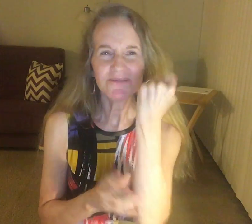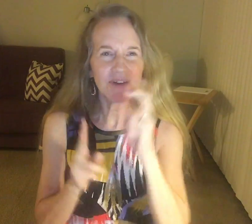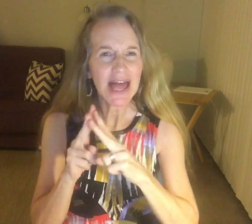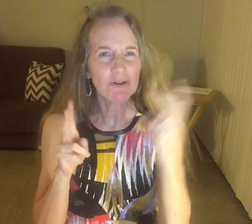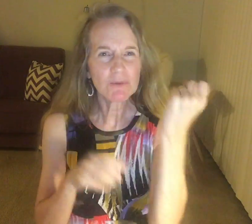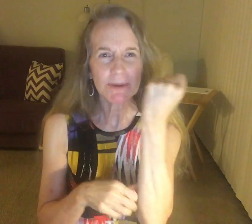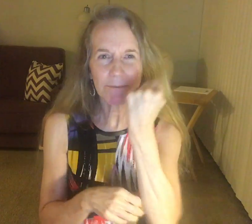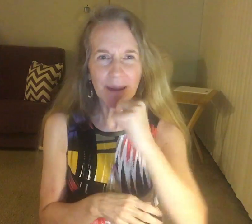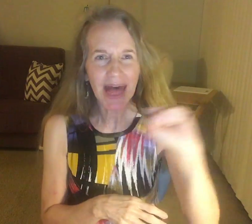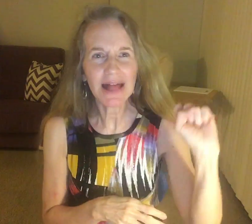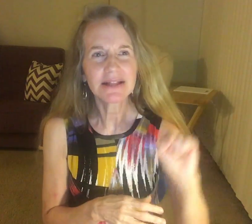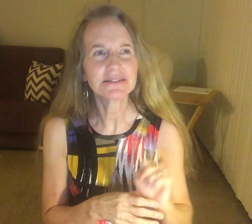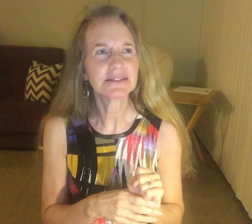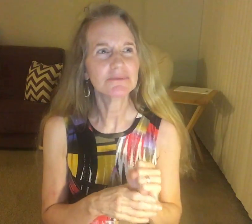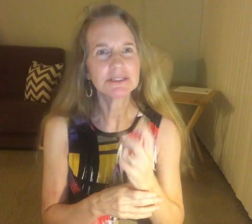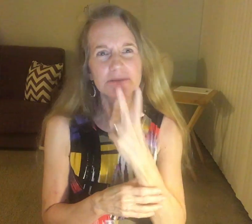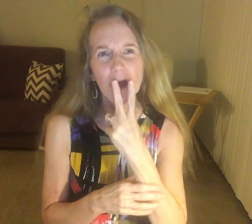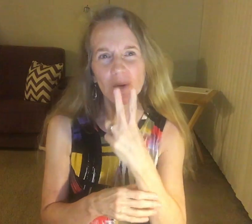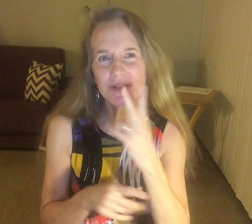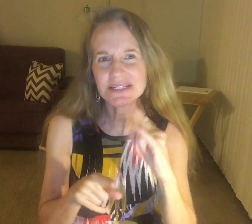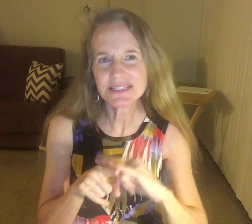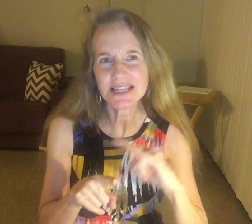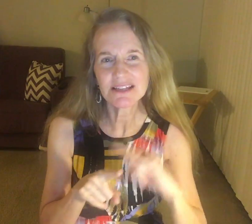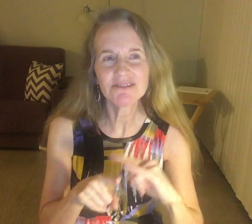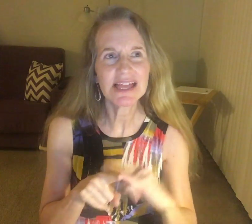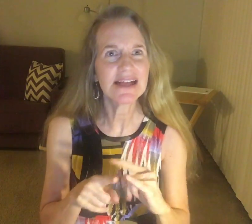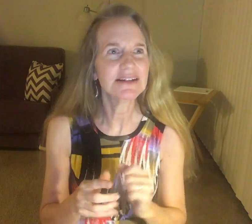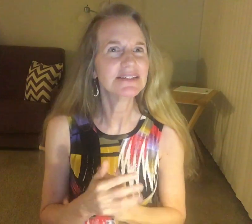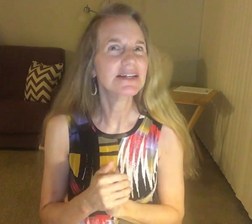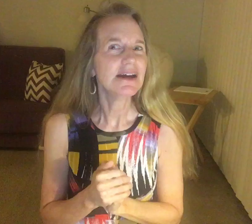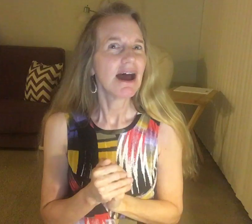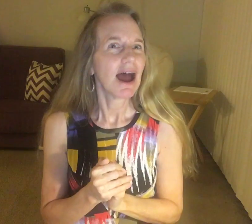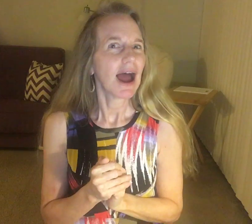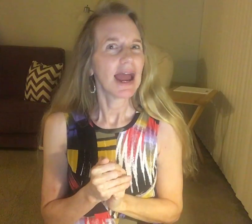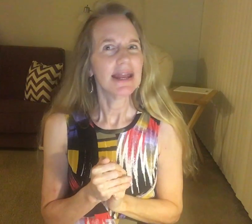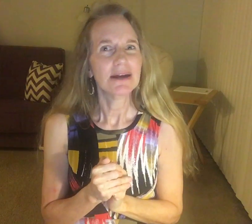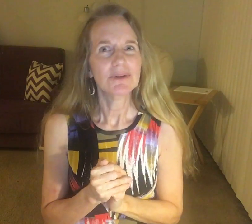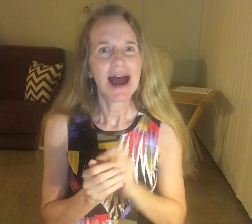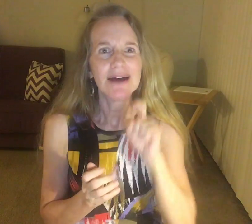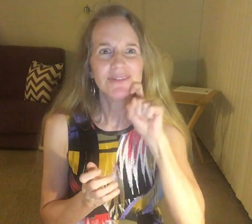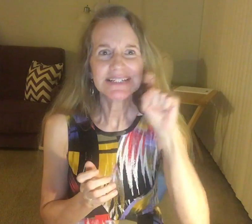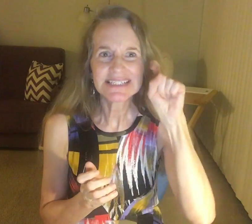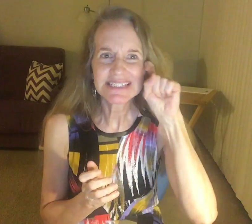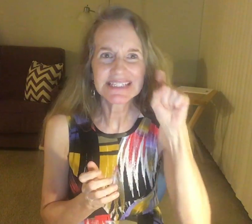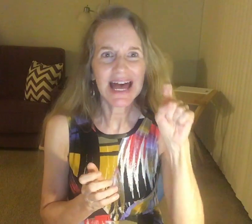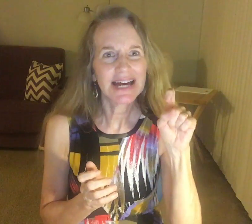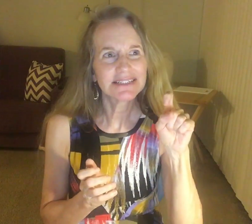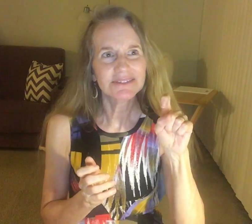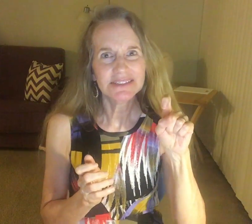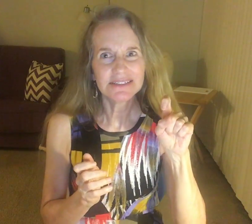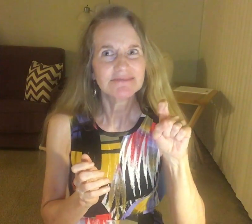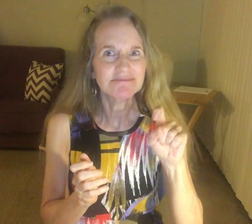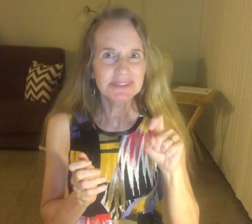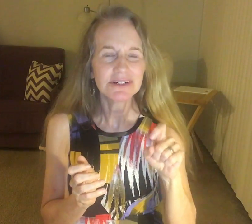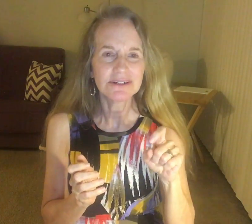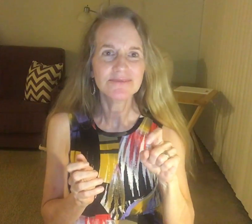very embarrassed and smoking cigarette. And I never have any sex with my, you know,